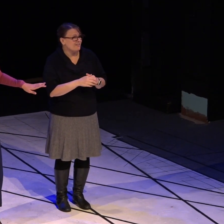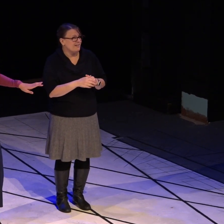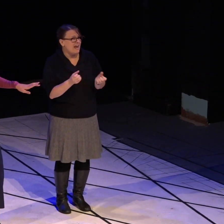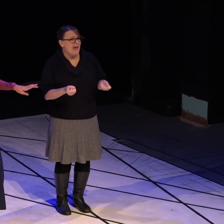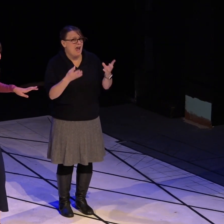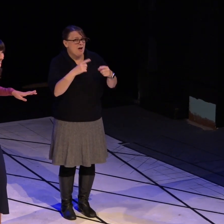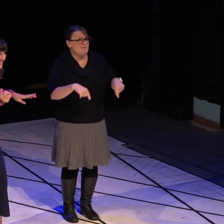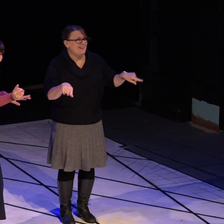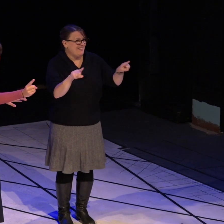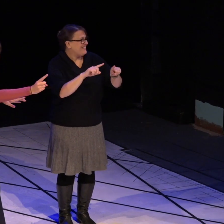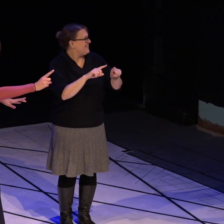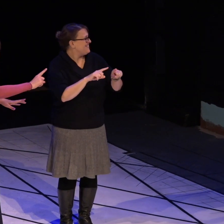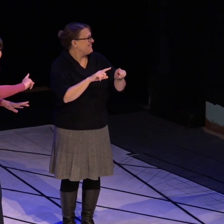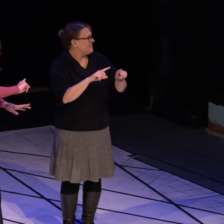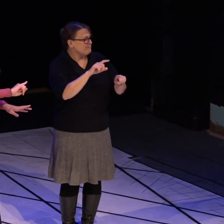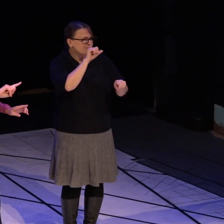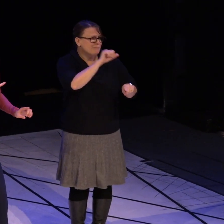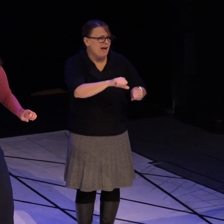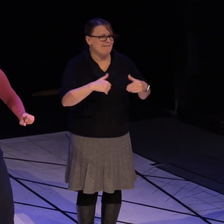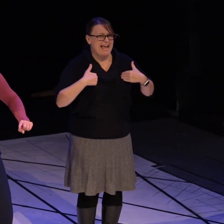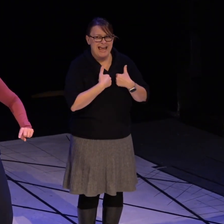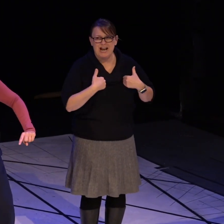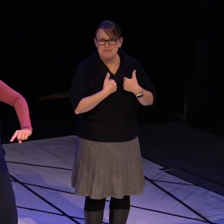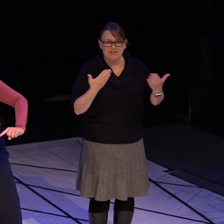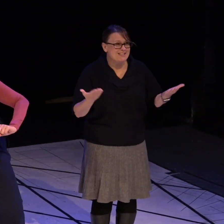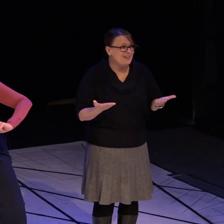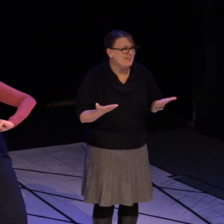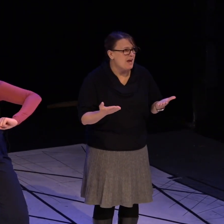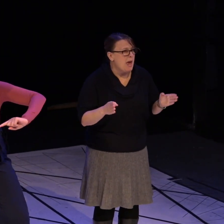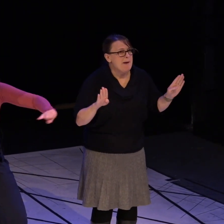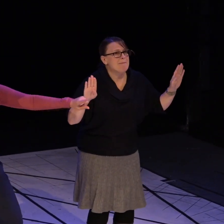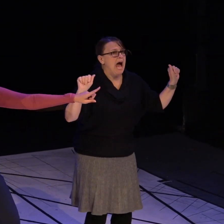How many animal lovers do you have in the house tonight?